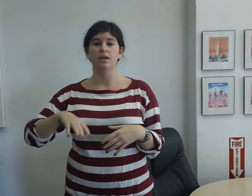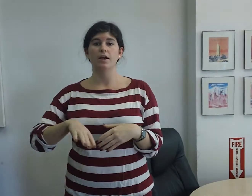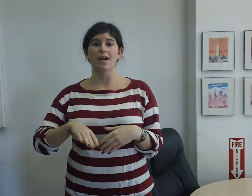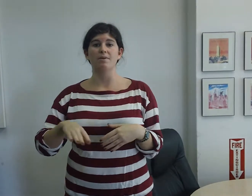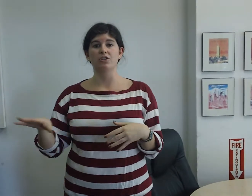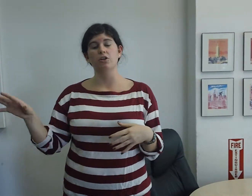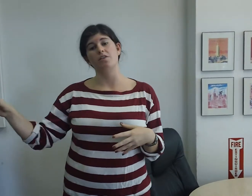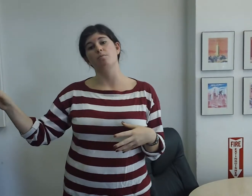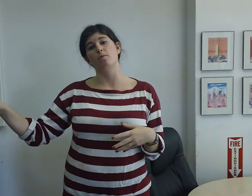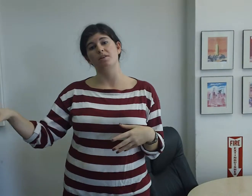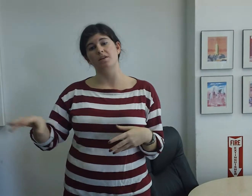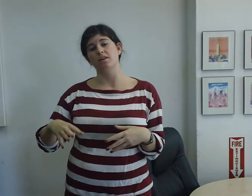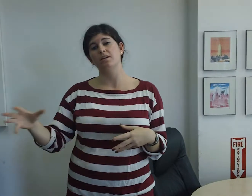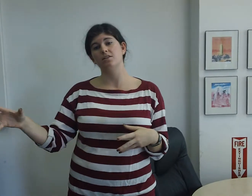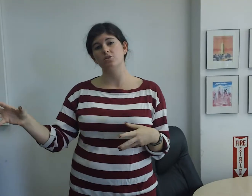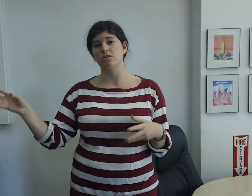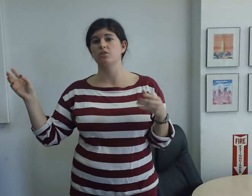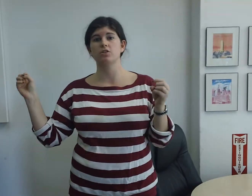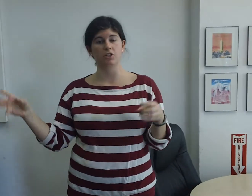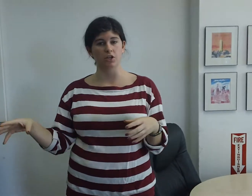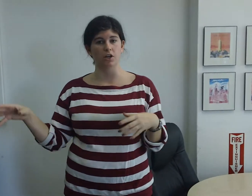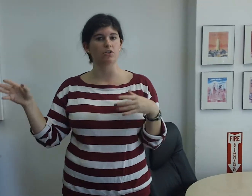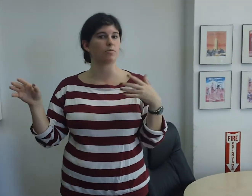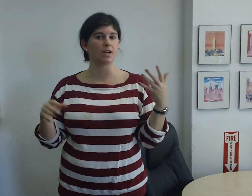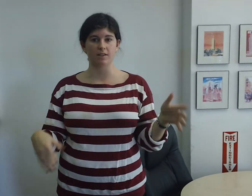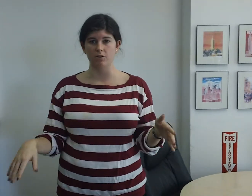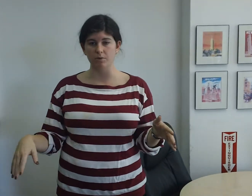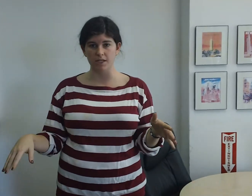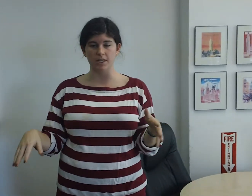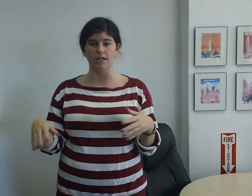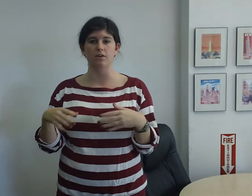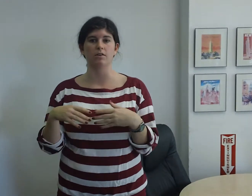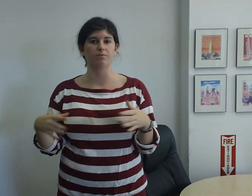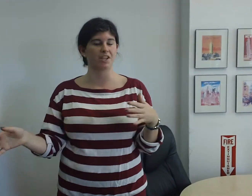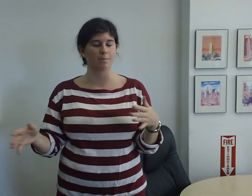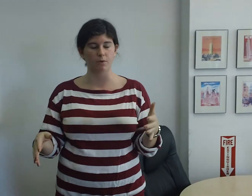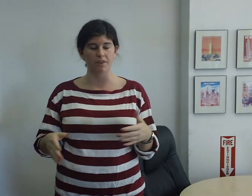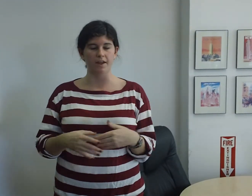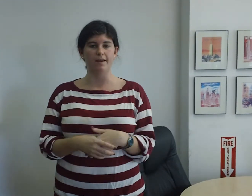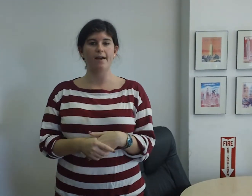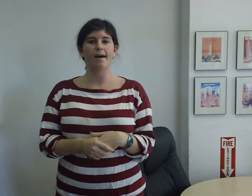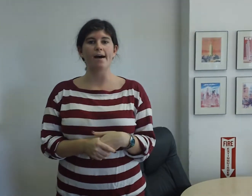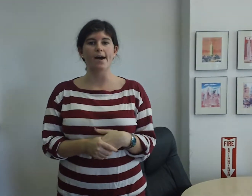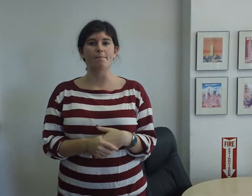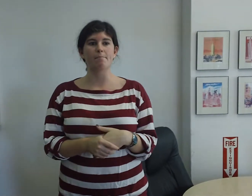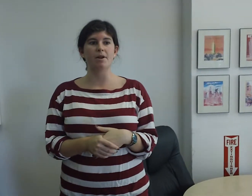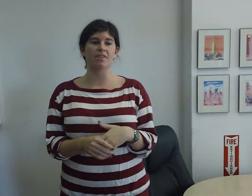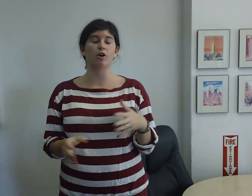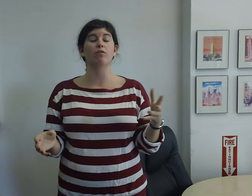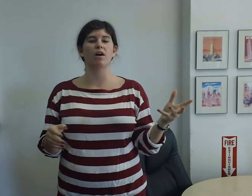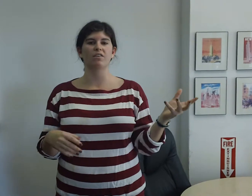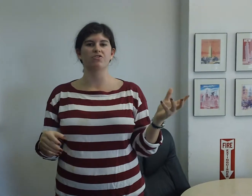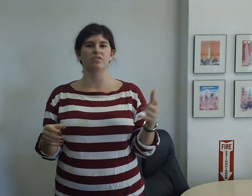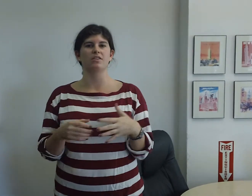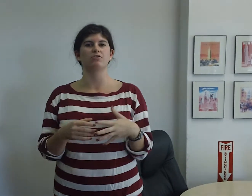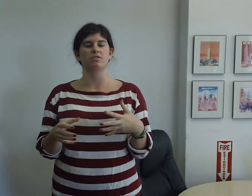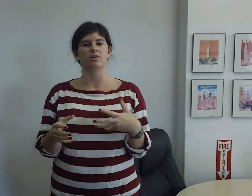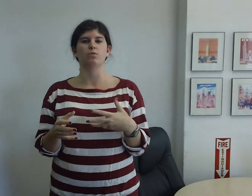make sure that the mobile side that it leads to is secure and nobody else can replace it or tamper with it. But I think overall it's just an interesting